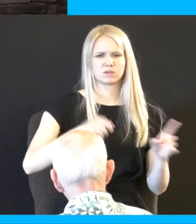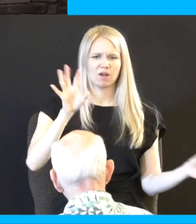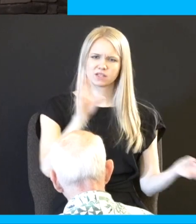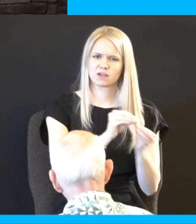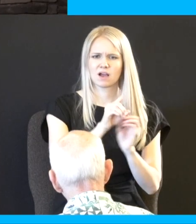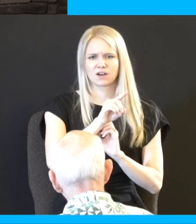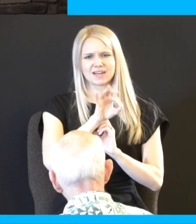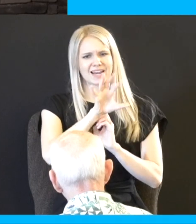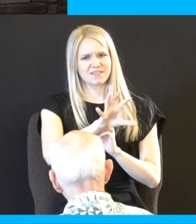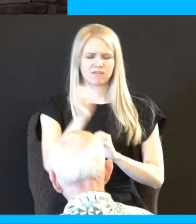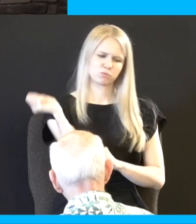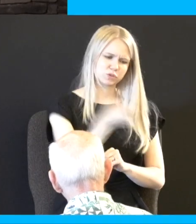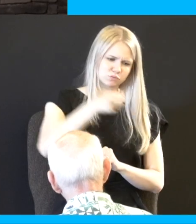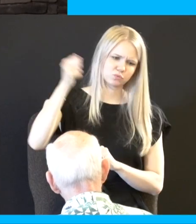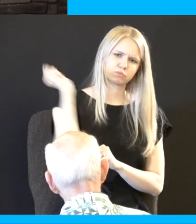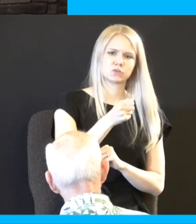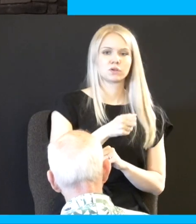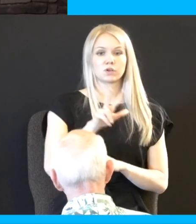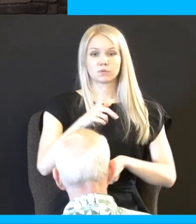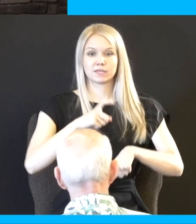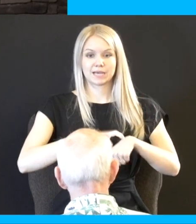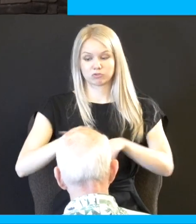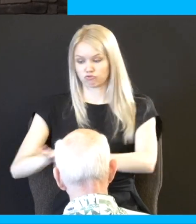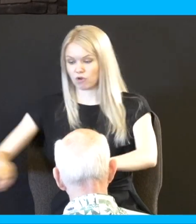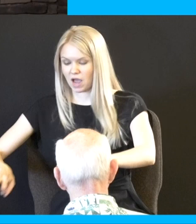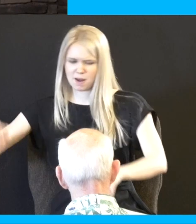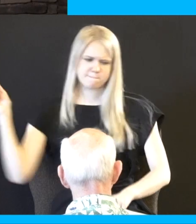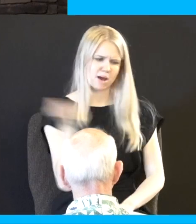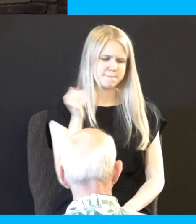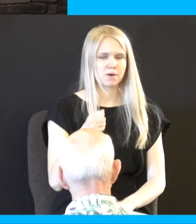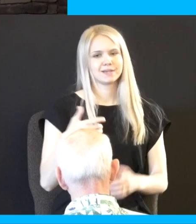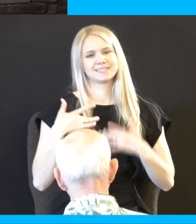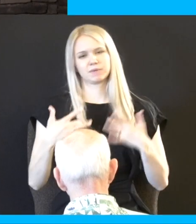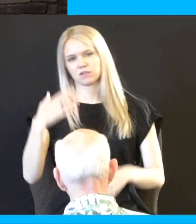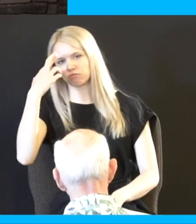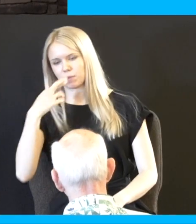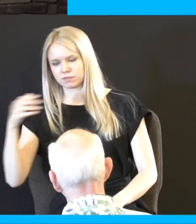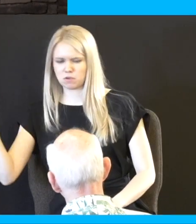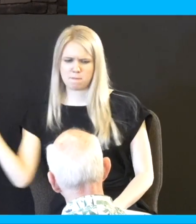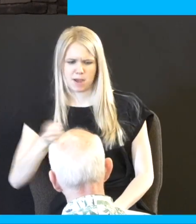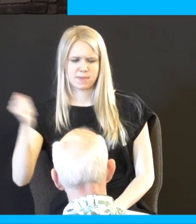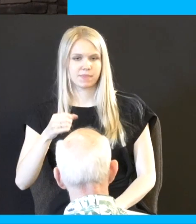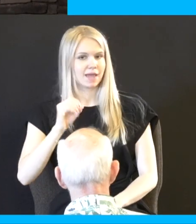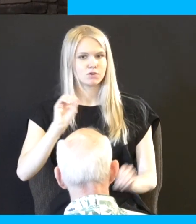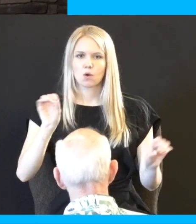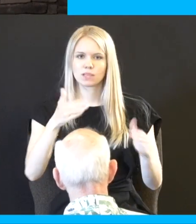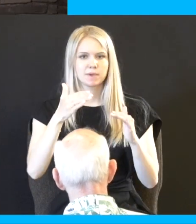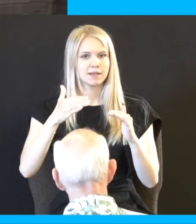Jews thrice thrice was I beaten with rods usually done by the Romans which means they have no limit and it's a great way to break your ribs once